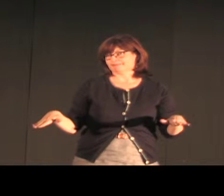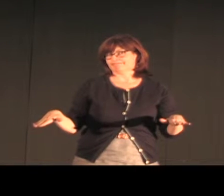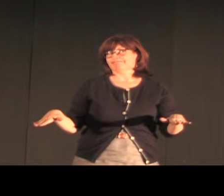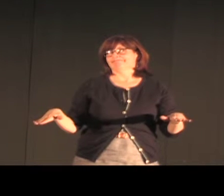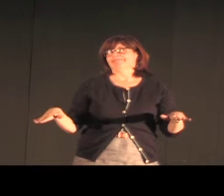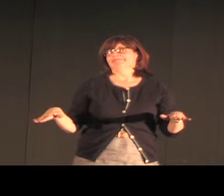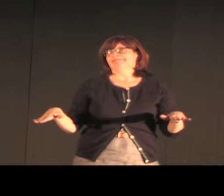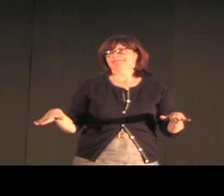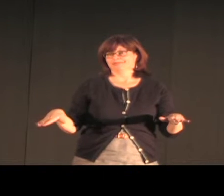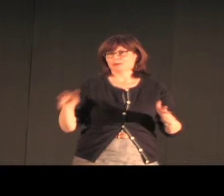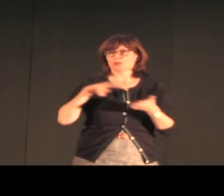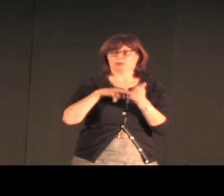with 12 to 15 children.